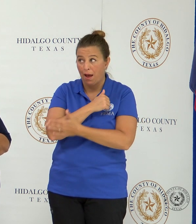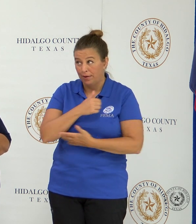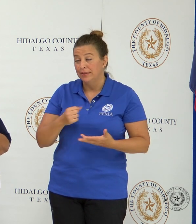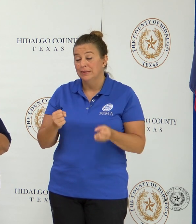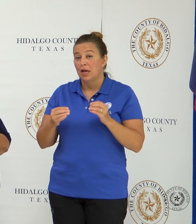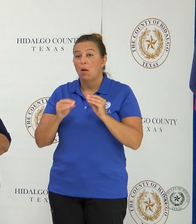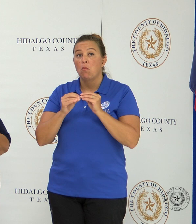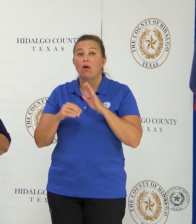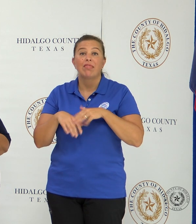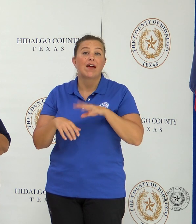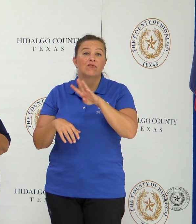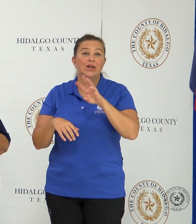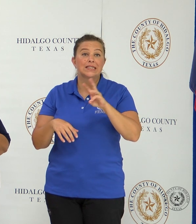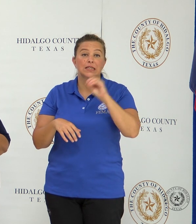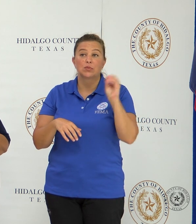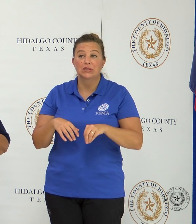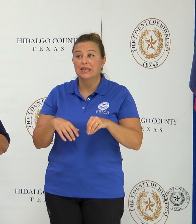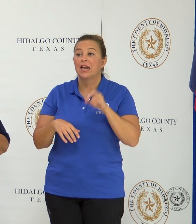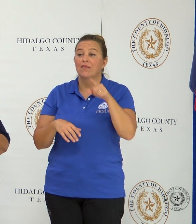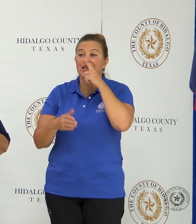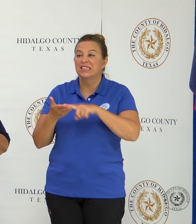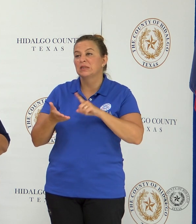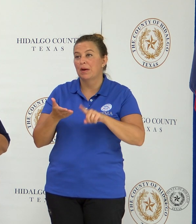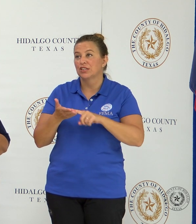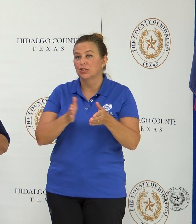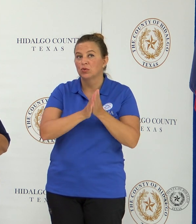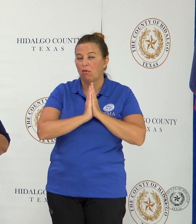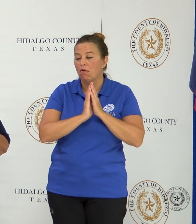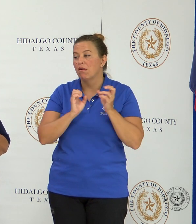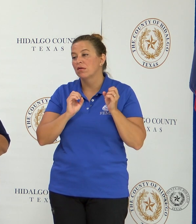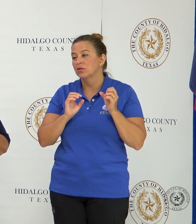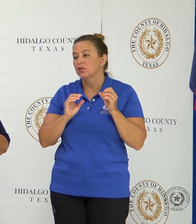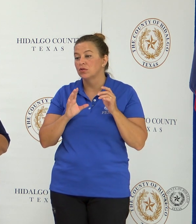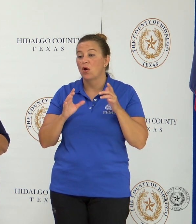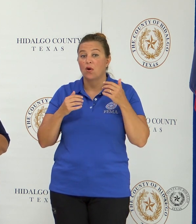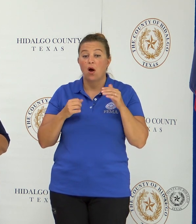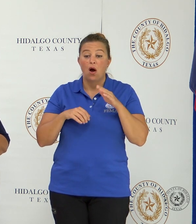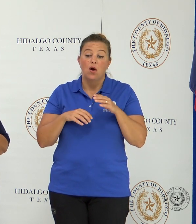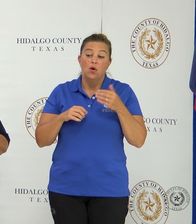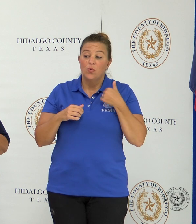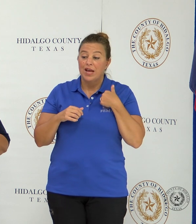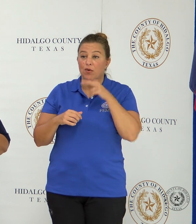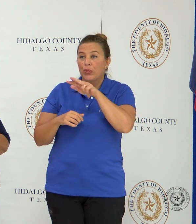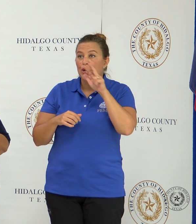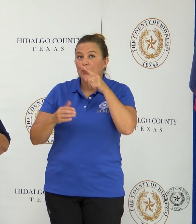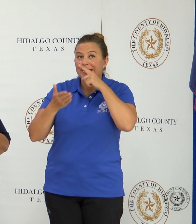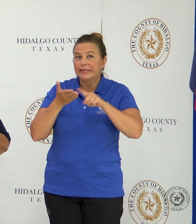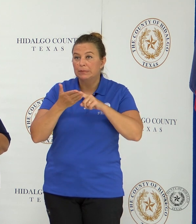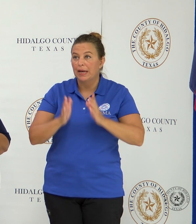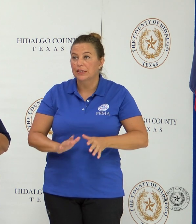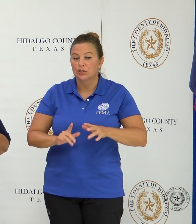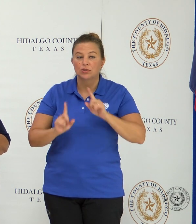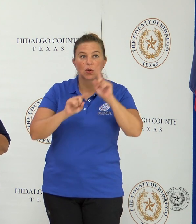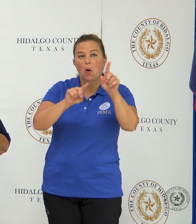More than 46% of the inspections requested. We have on the ground 33 inspectors deployed